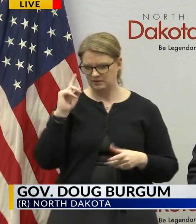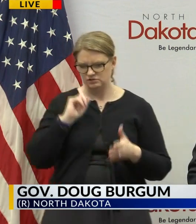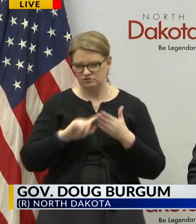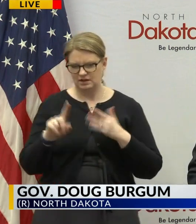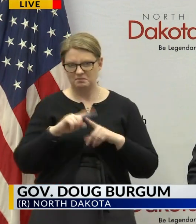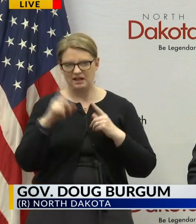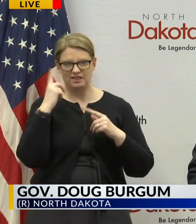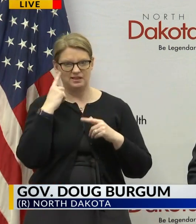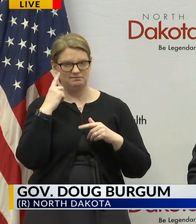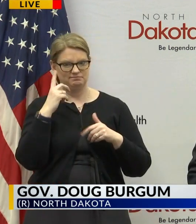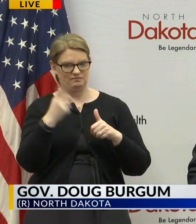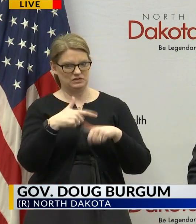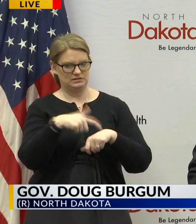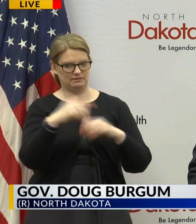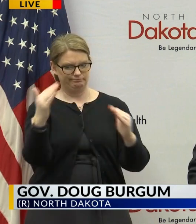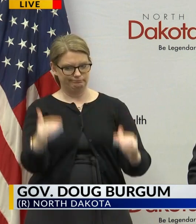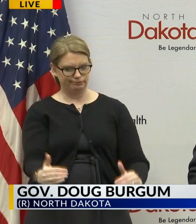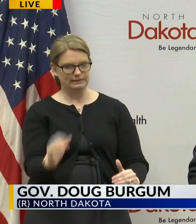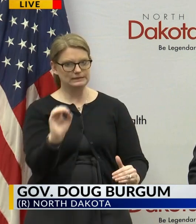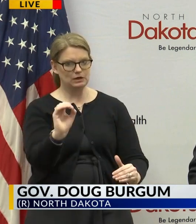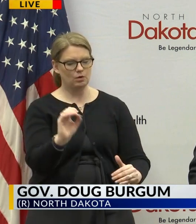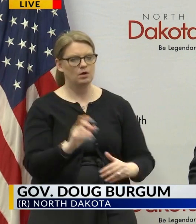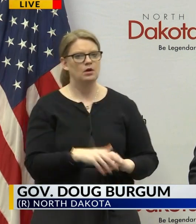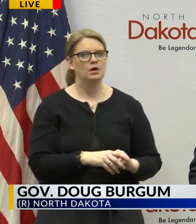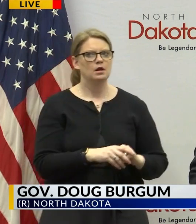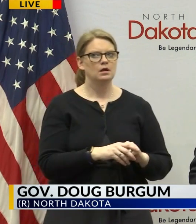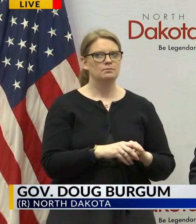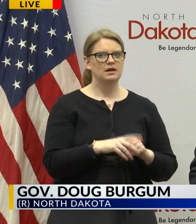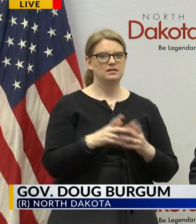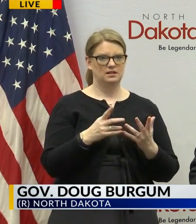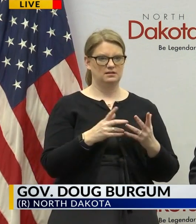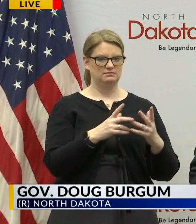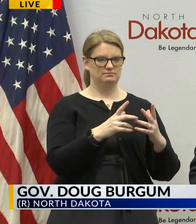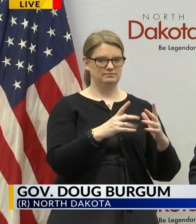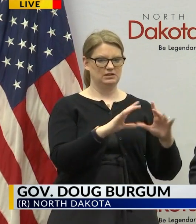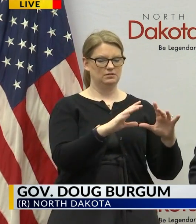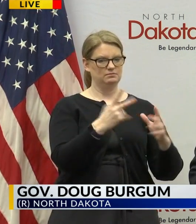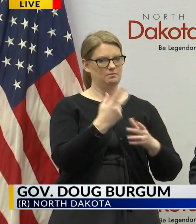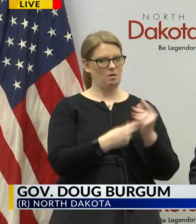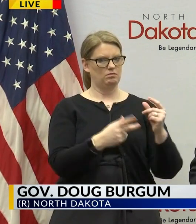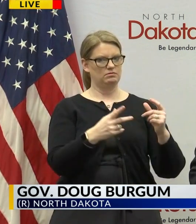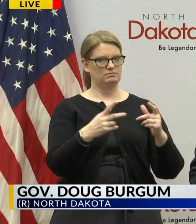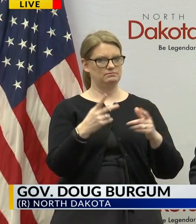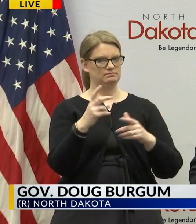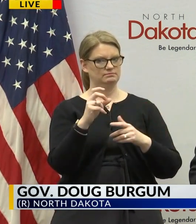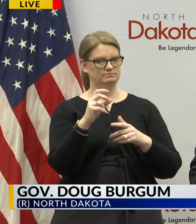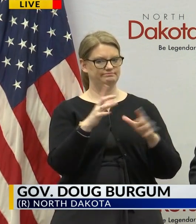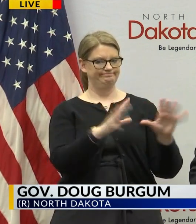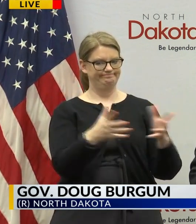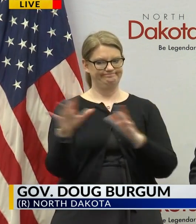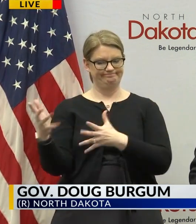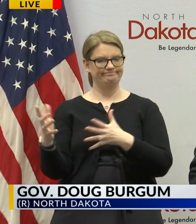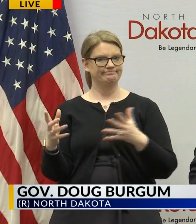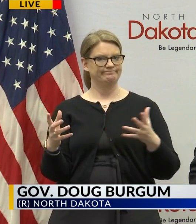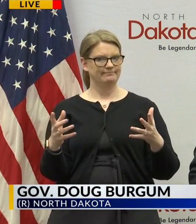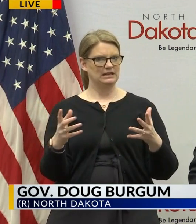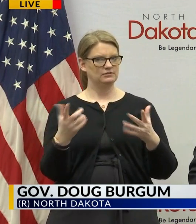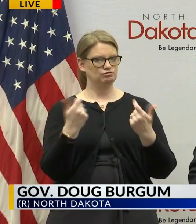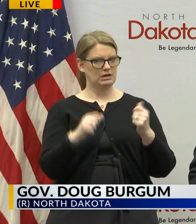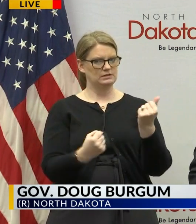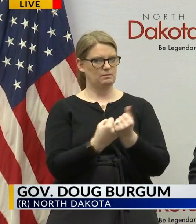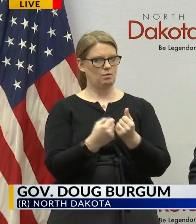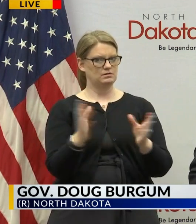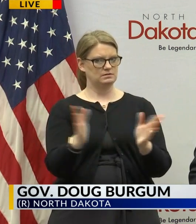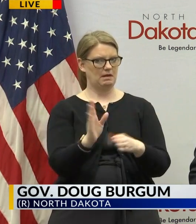i i'm given the uh the bipartisan approach to try to uh support small businesses uh that